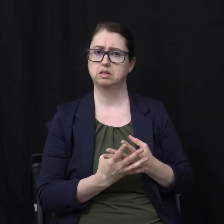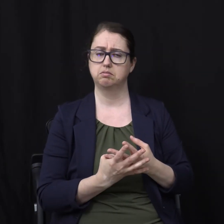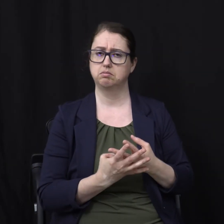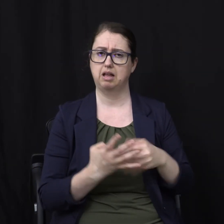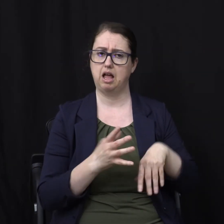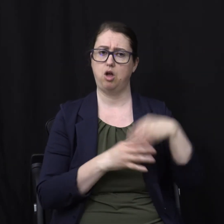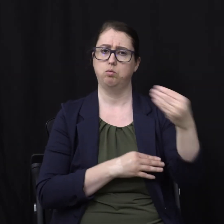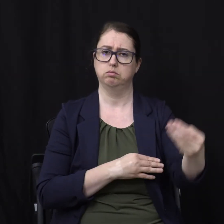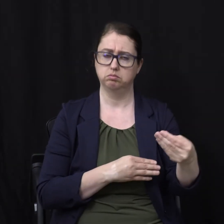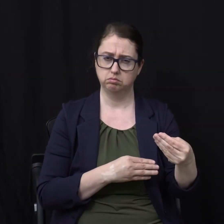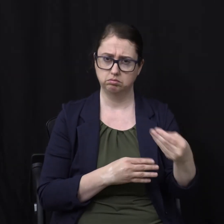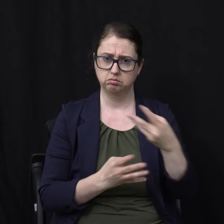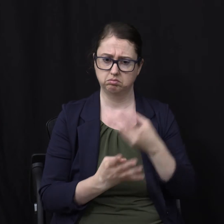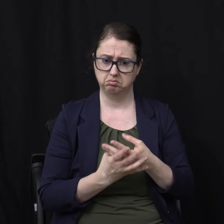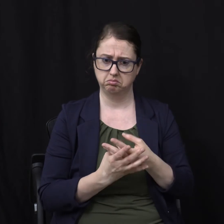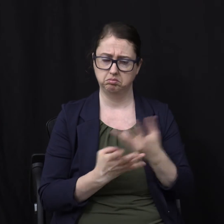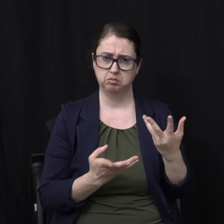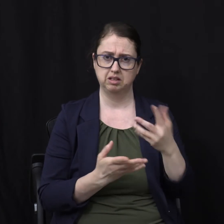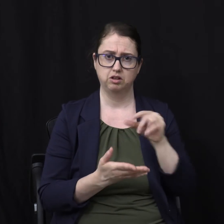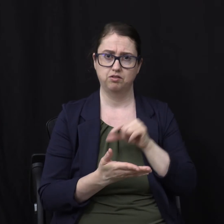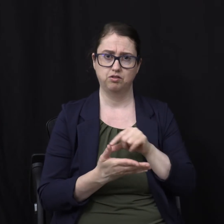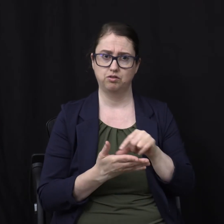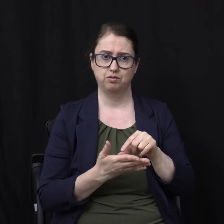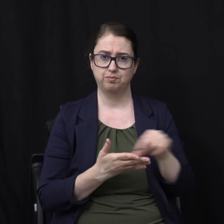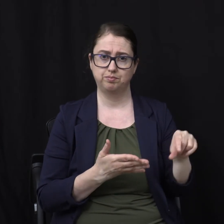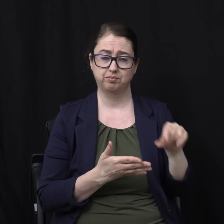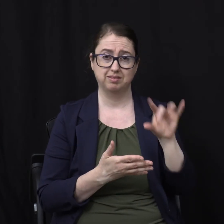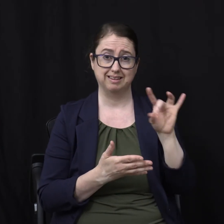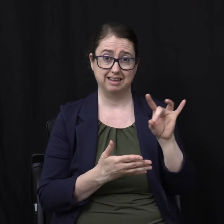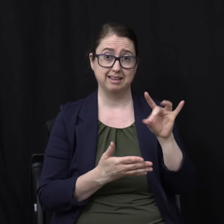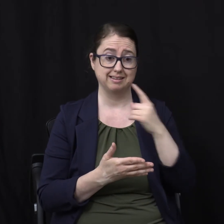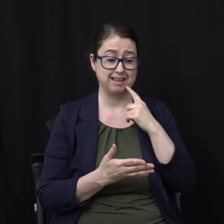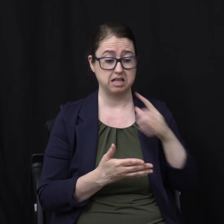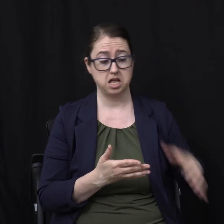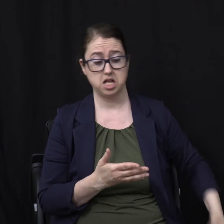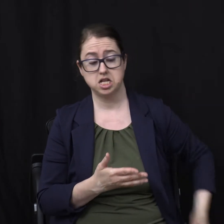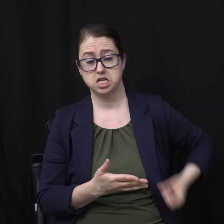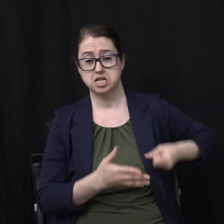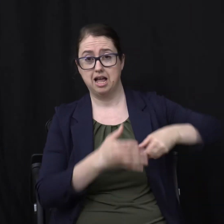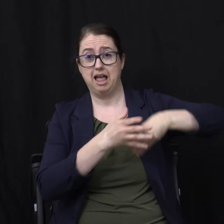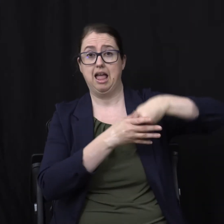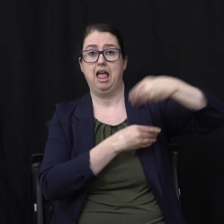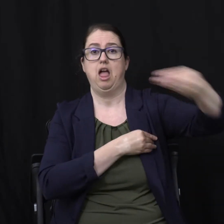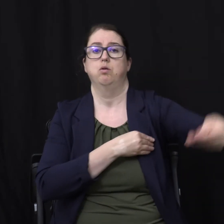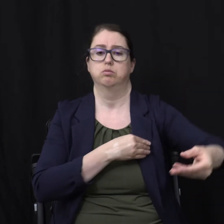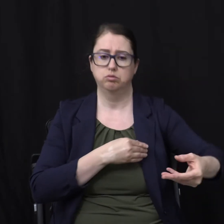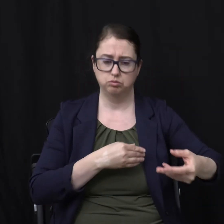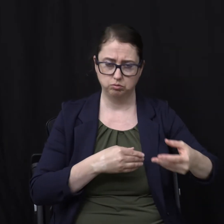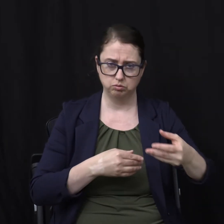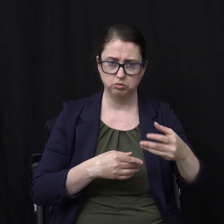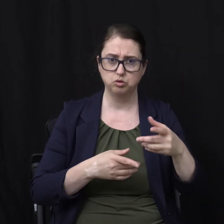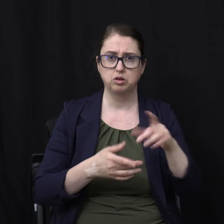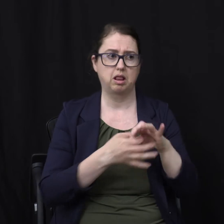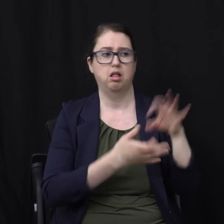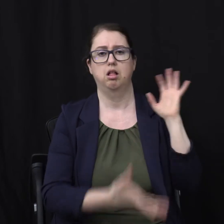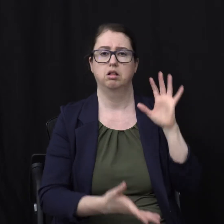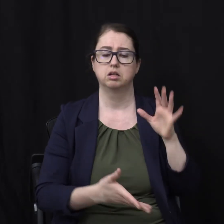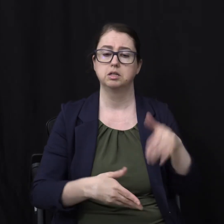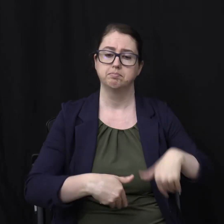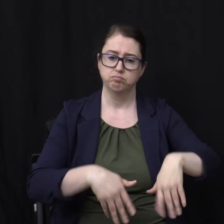it was when He couldn't deceive anybody Read in verse 8 He's not in a prison anymore In verse 8 And shall go out To deceive the nations So he's not chained